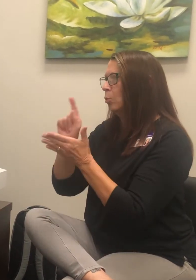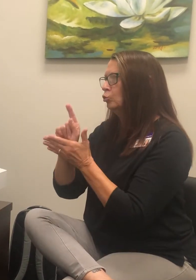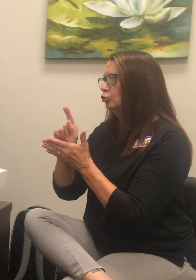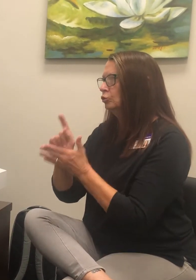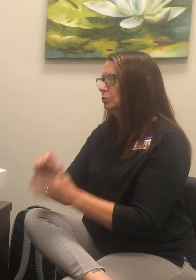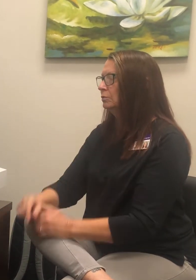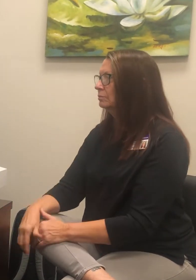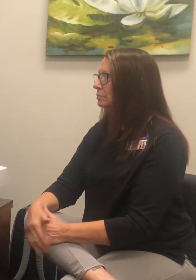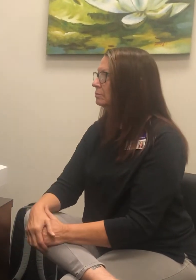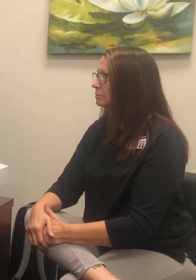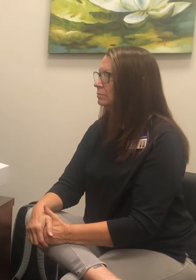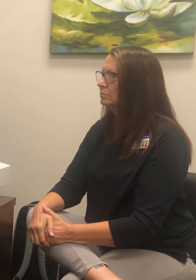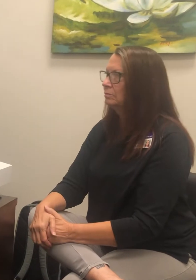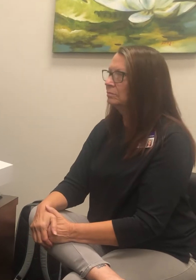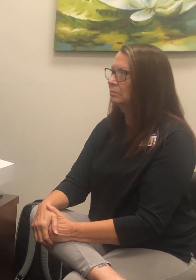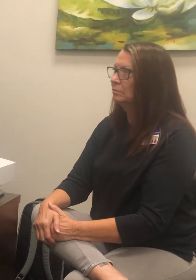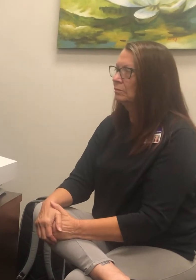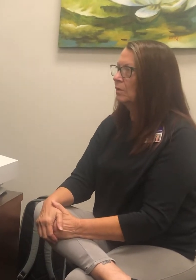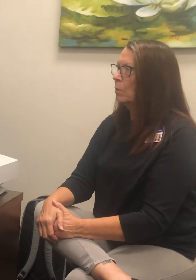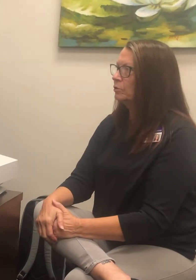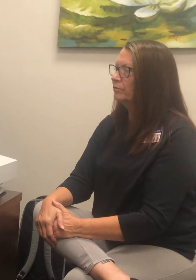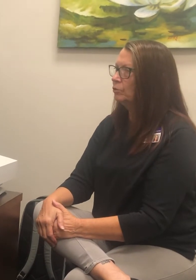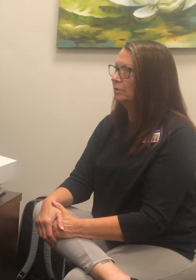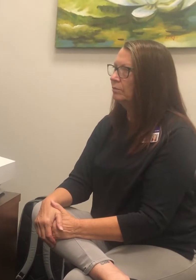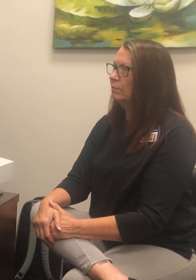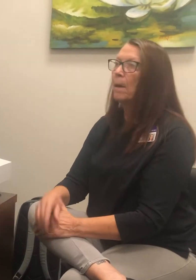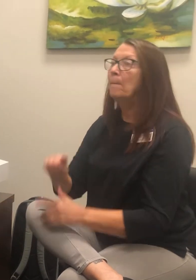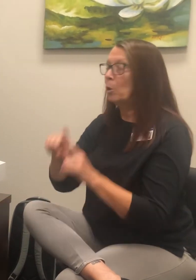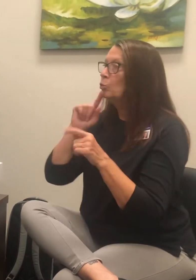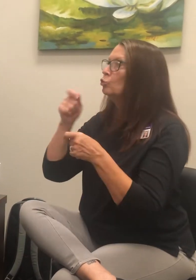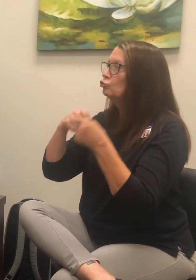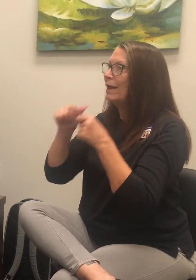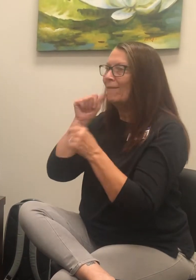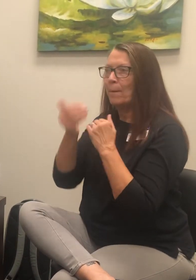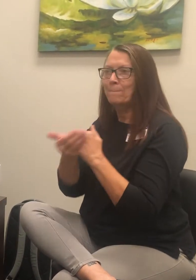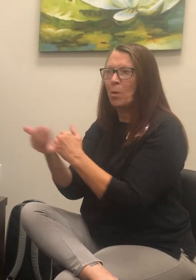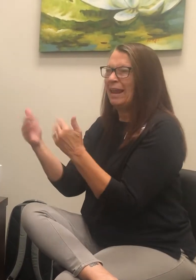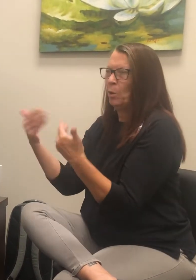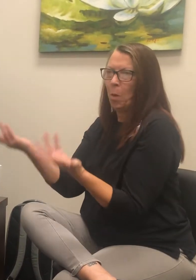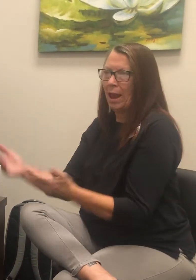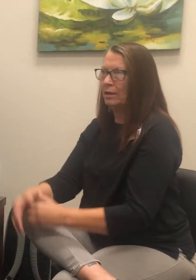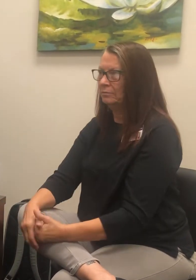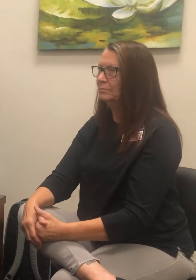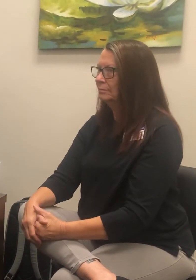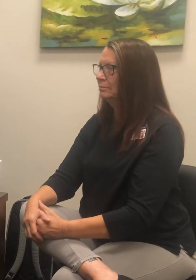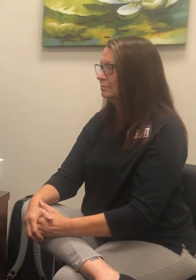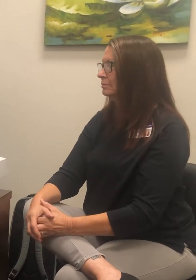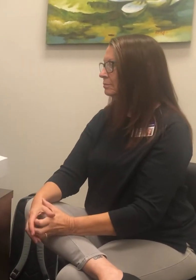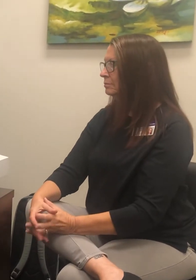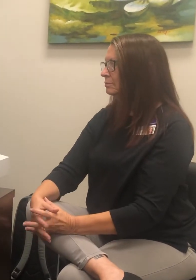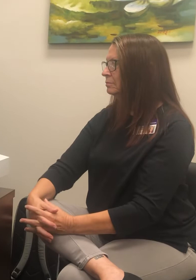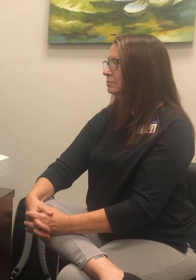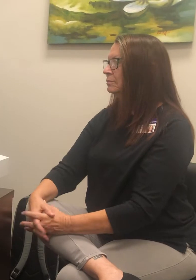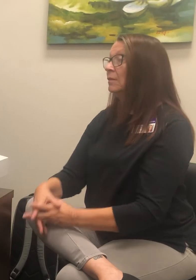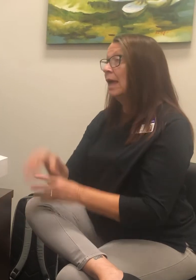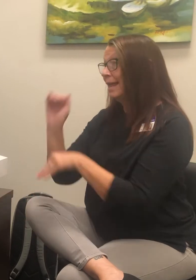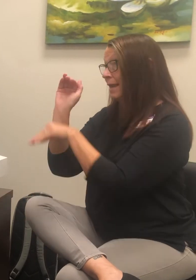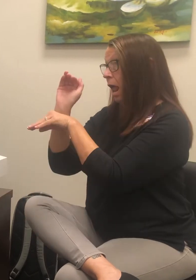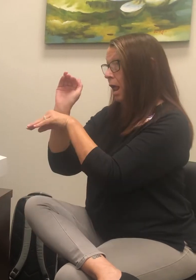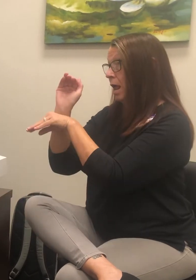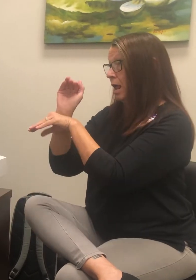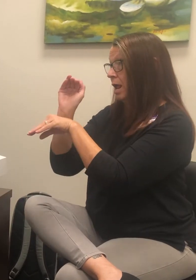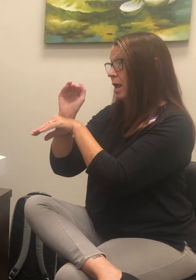yeah but you'll change it every morning anyway at night